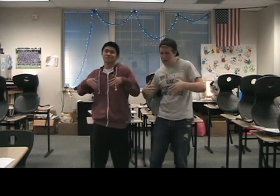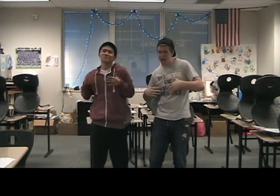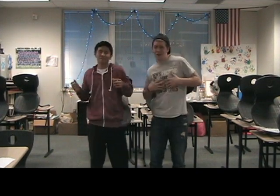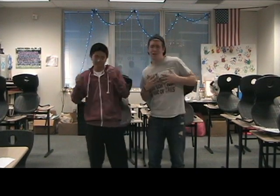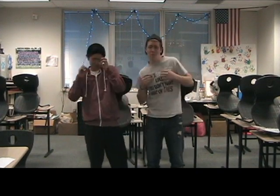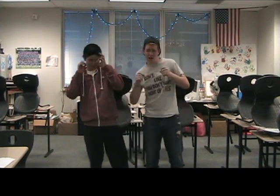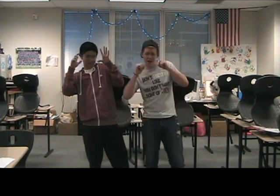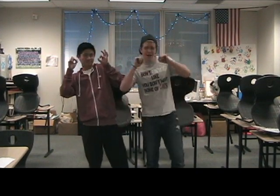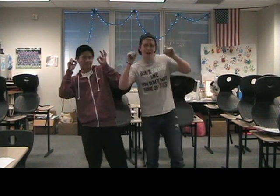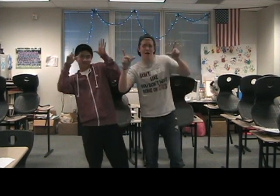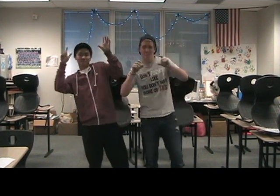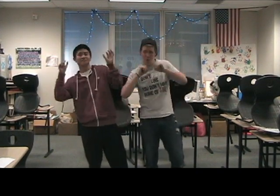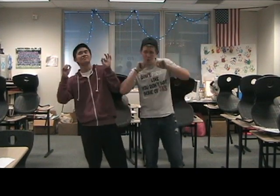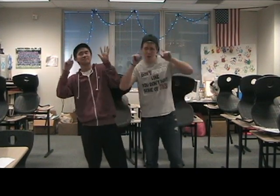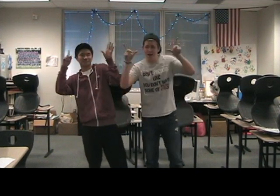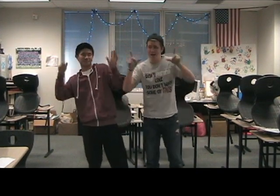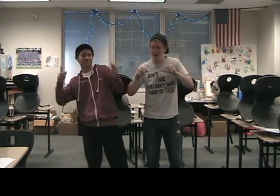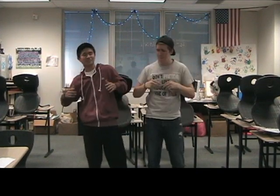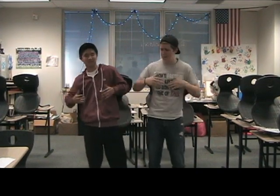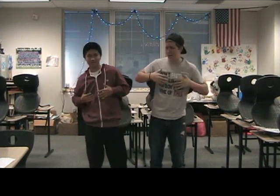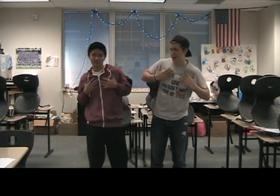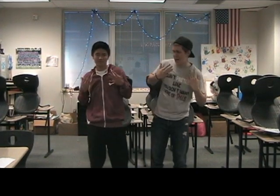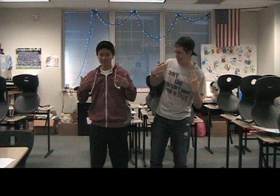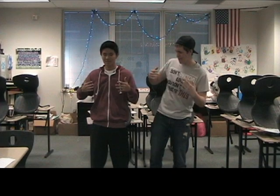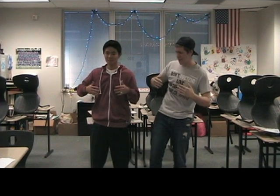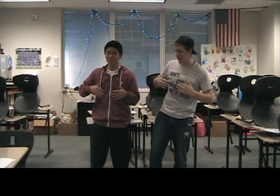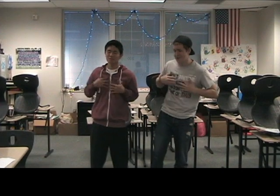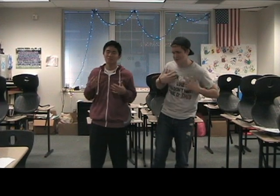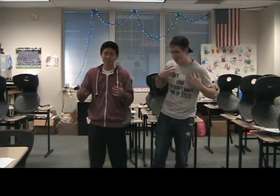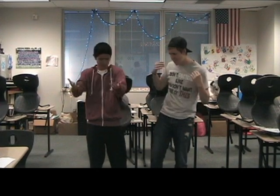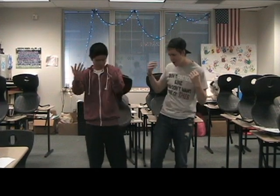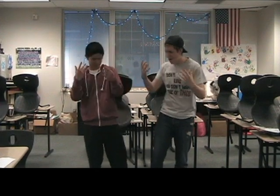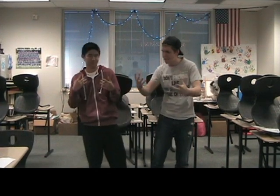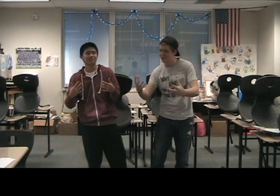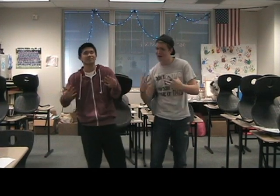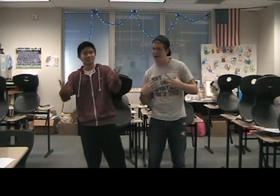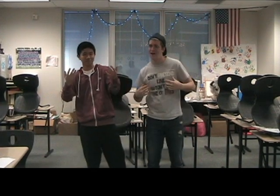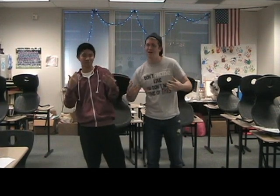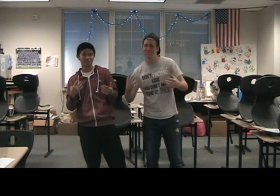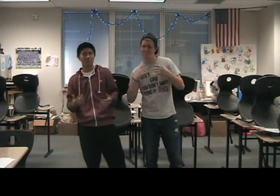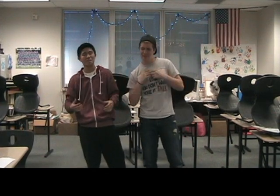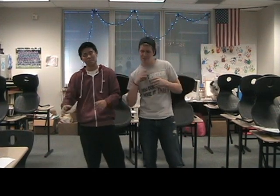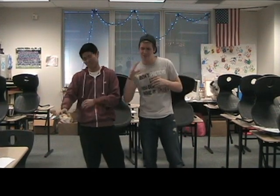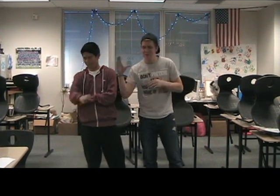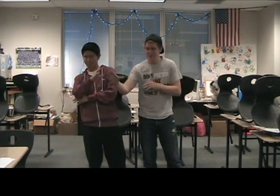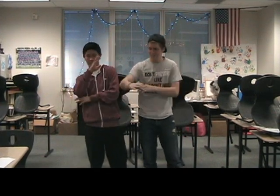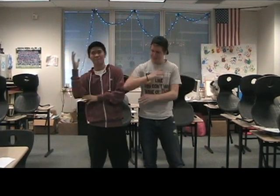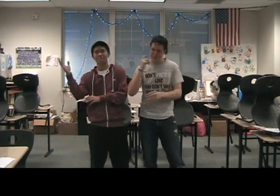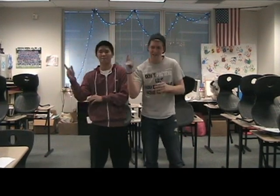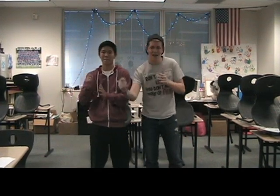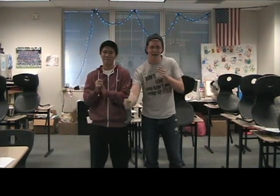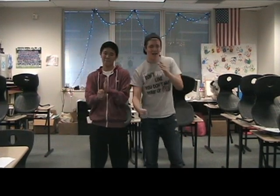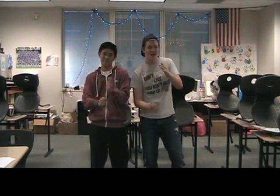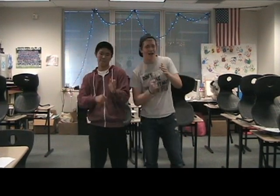happiness Wake it up, wake up the happiness Come on y'all, it's Christmas time